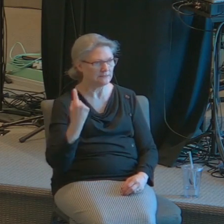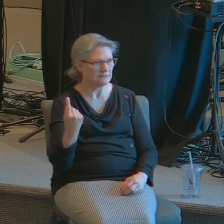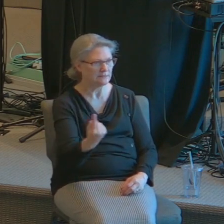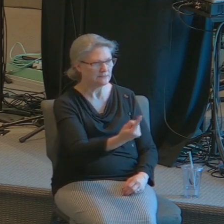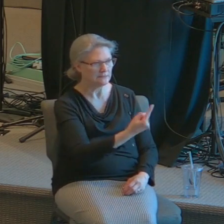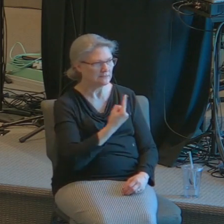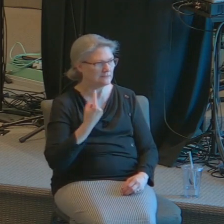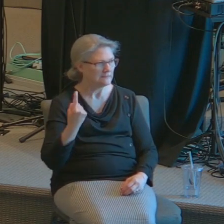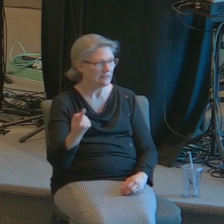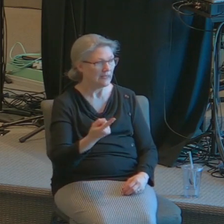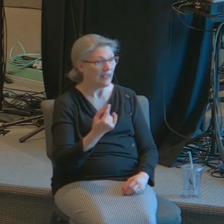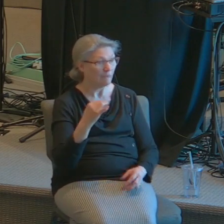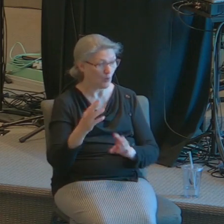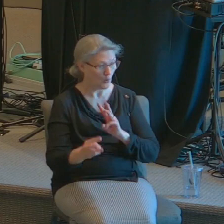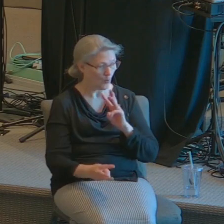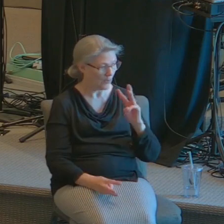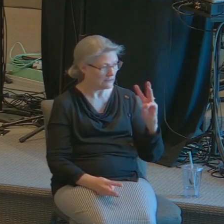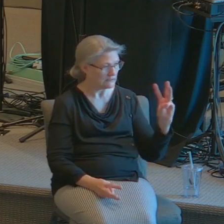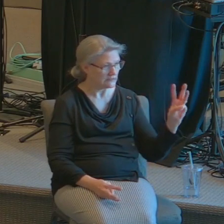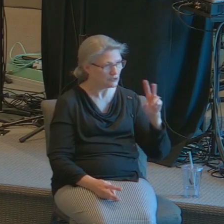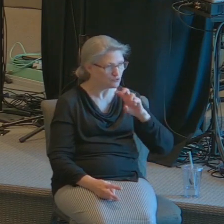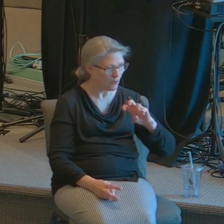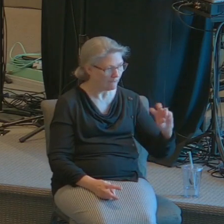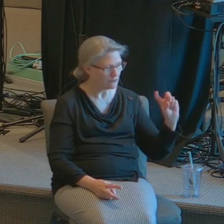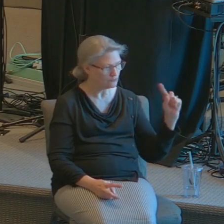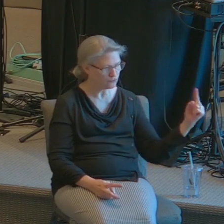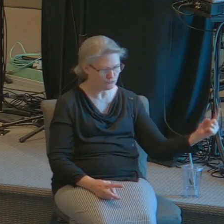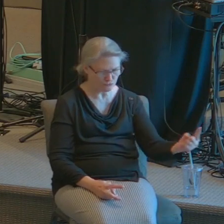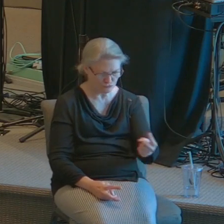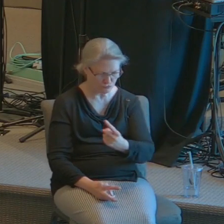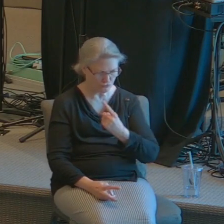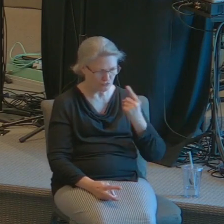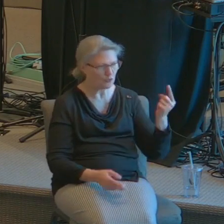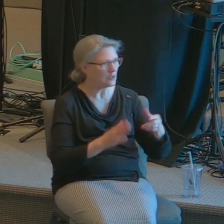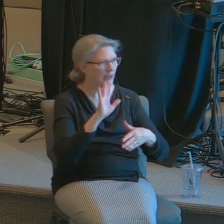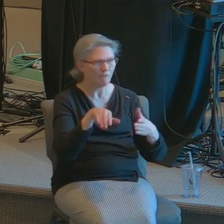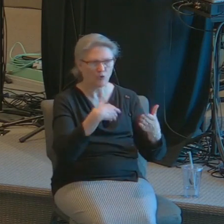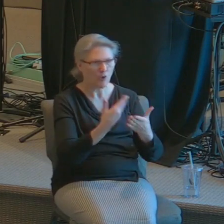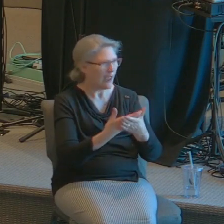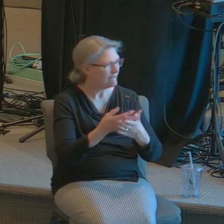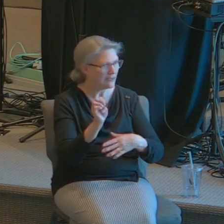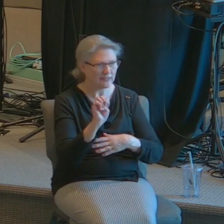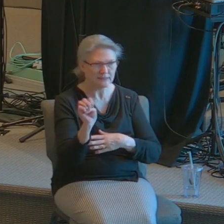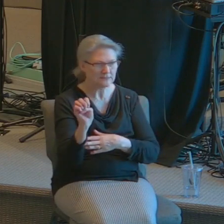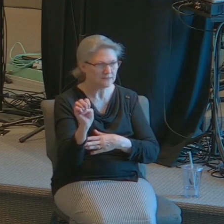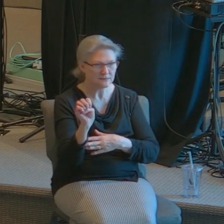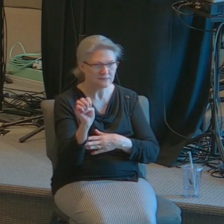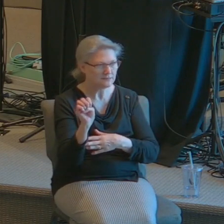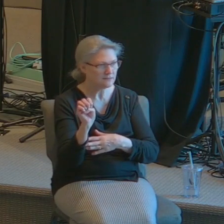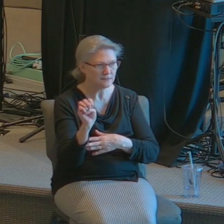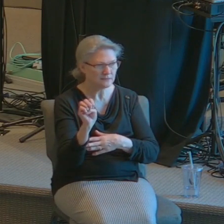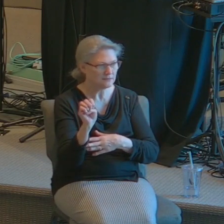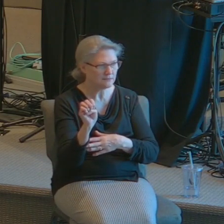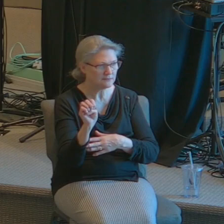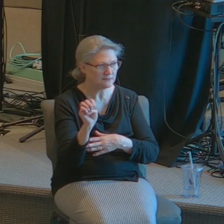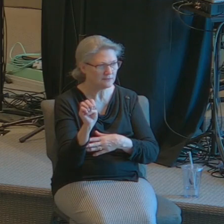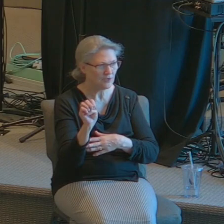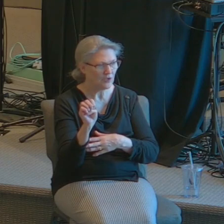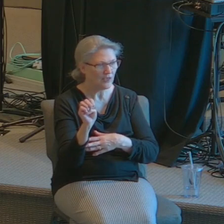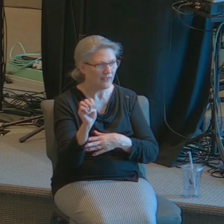if you went west you'd never come to the east pardon me